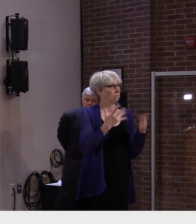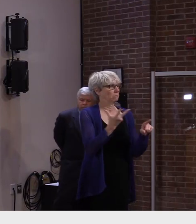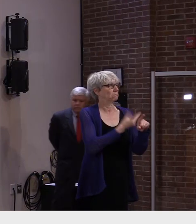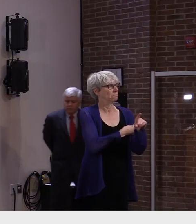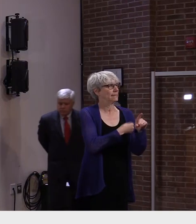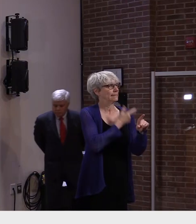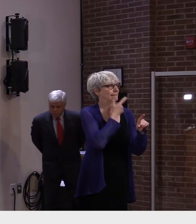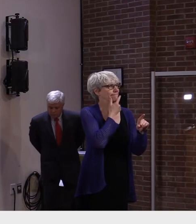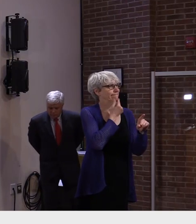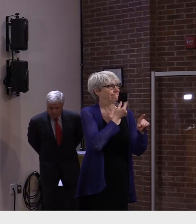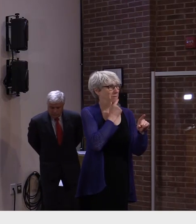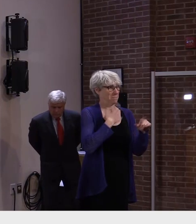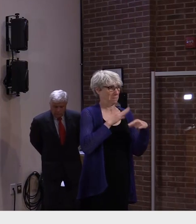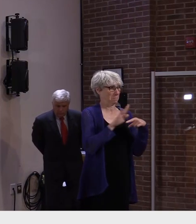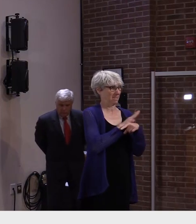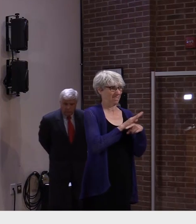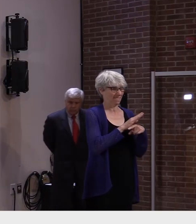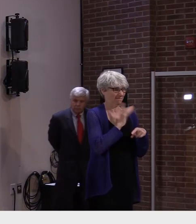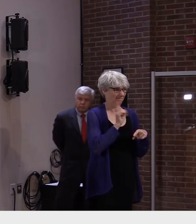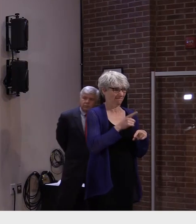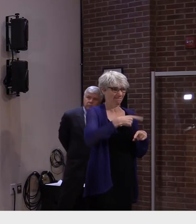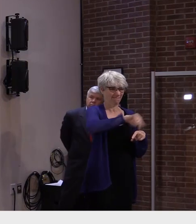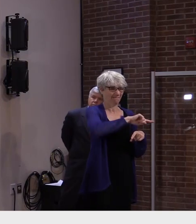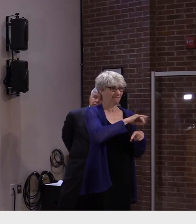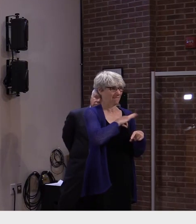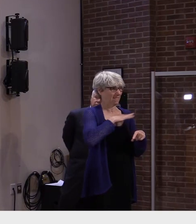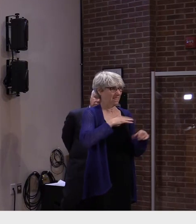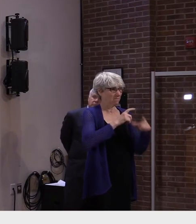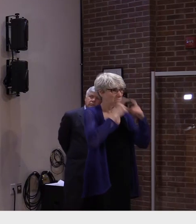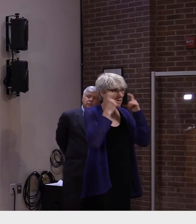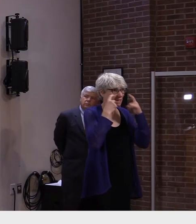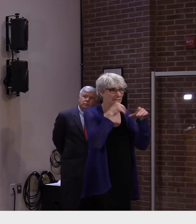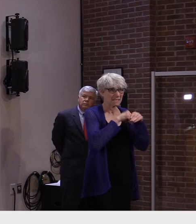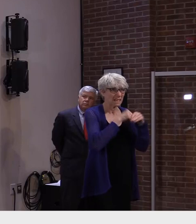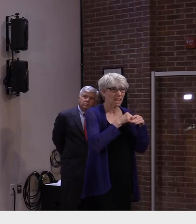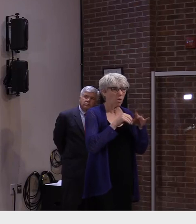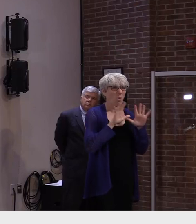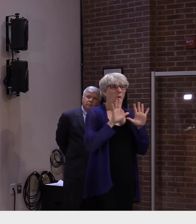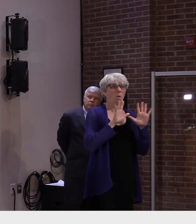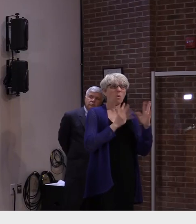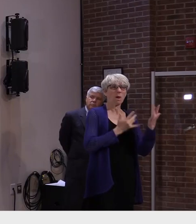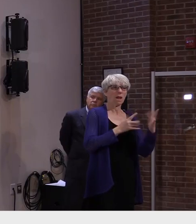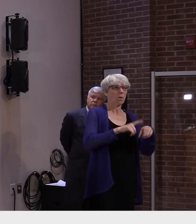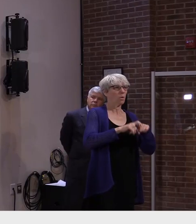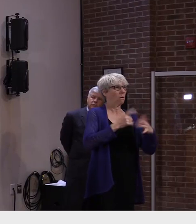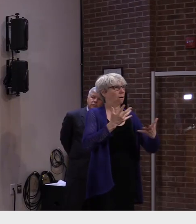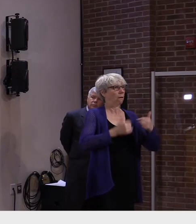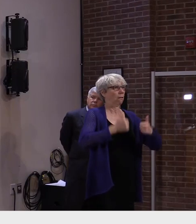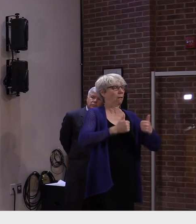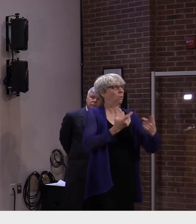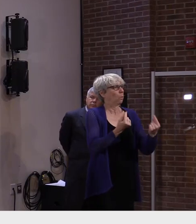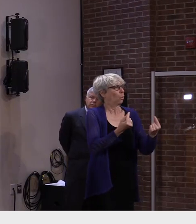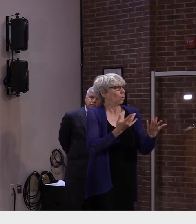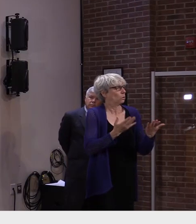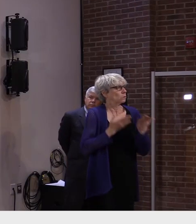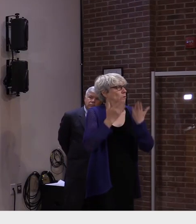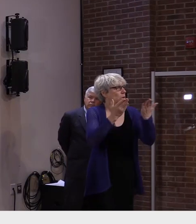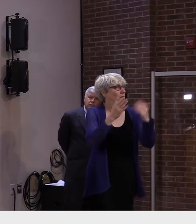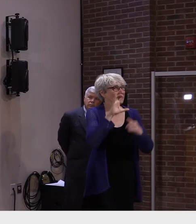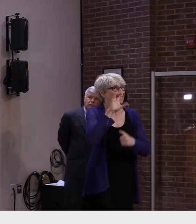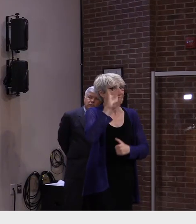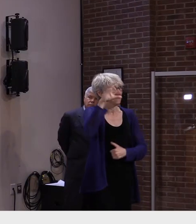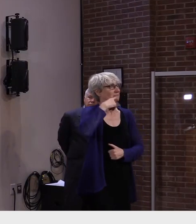masking, asking everybody to mask inside? What do you say? Yeah, I think,